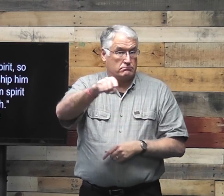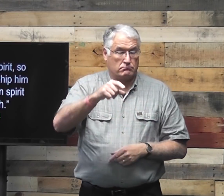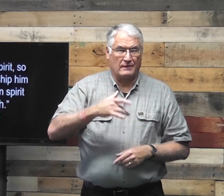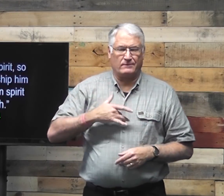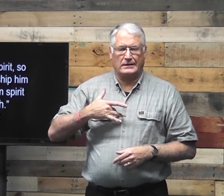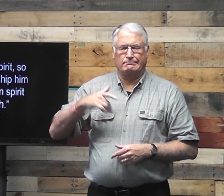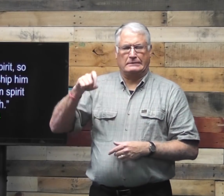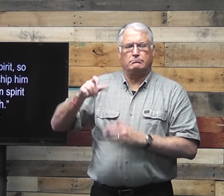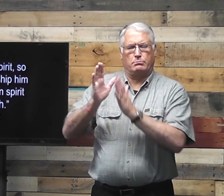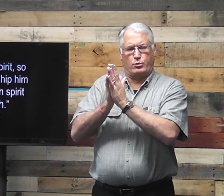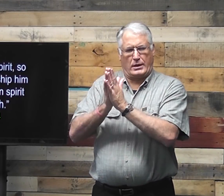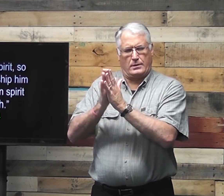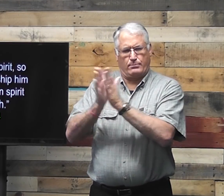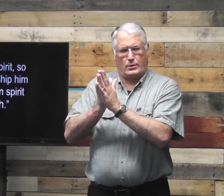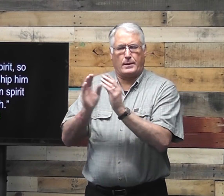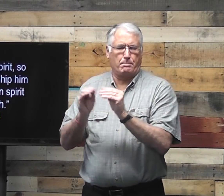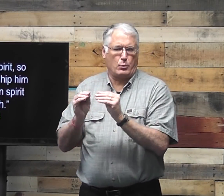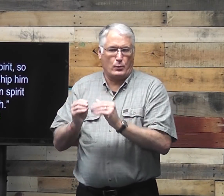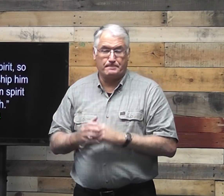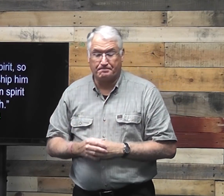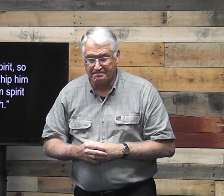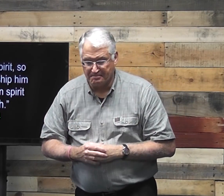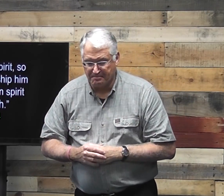I hope as you feel the need to pray, more.